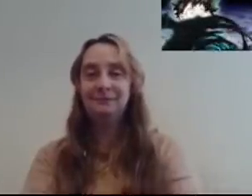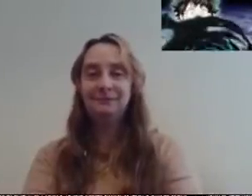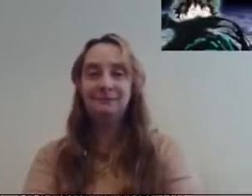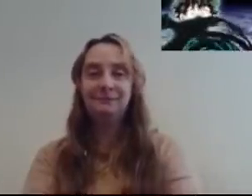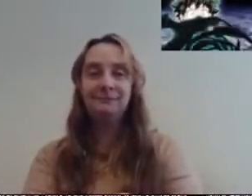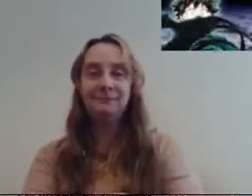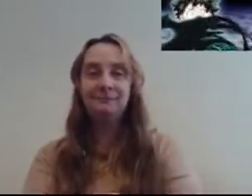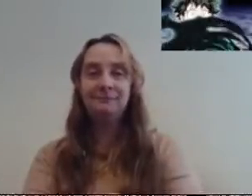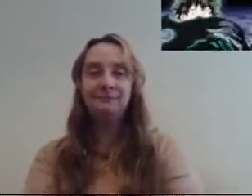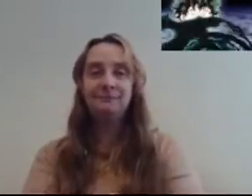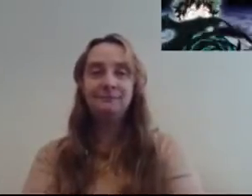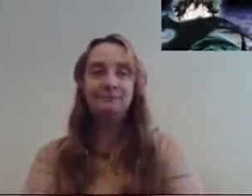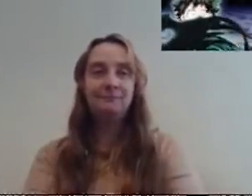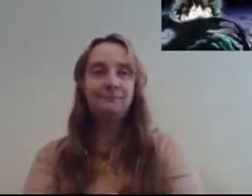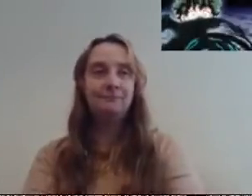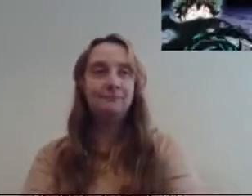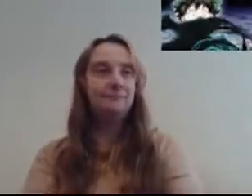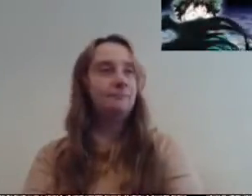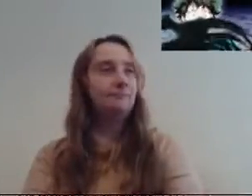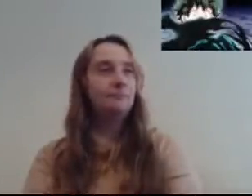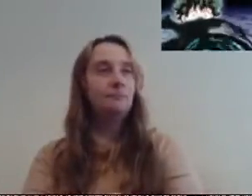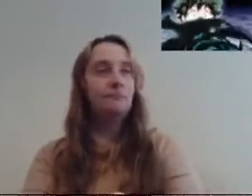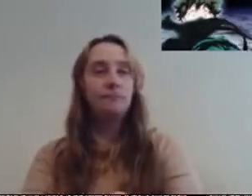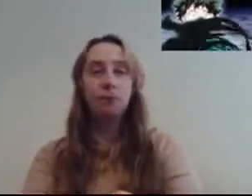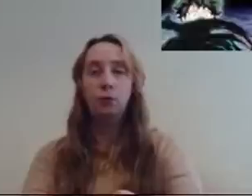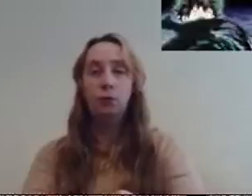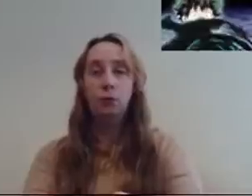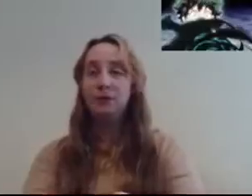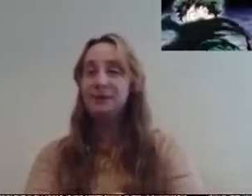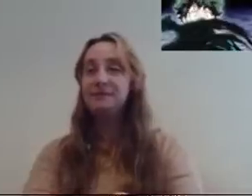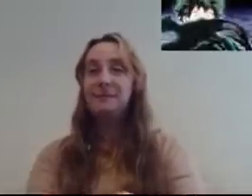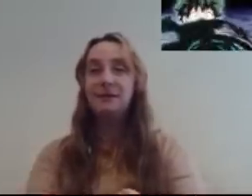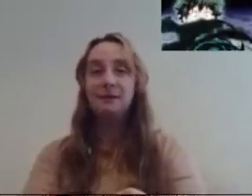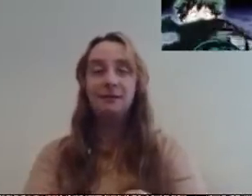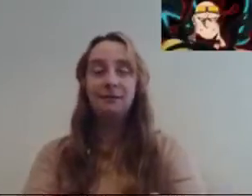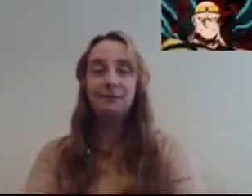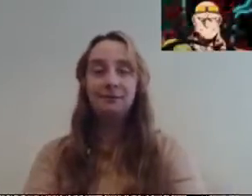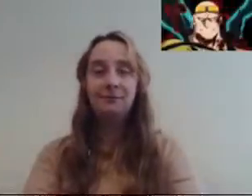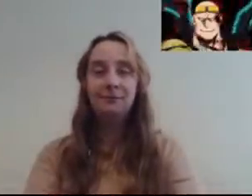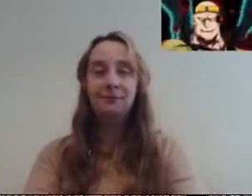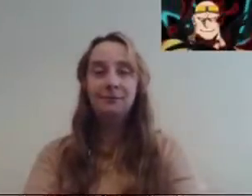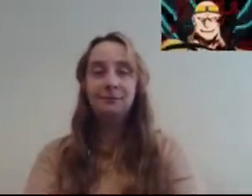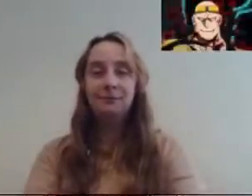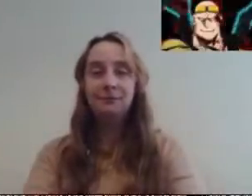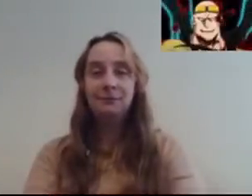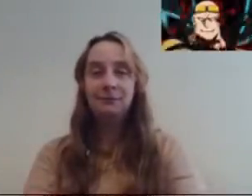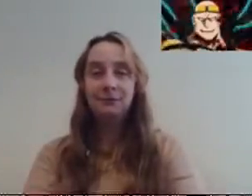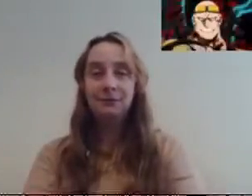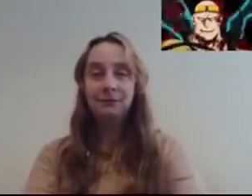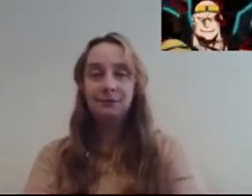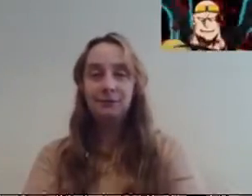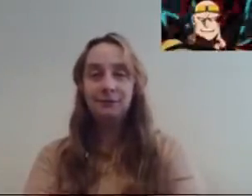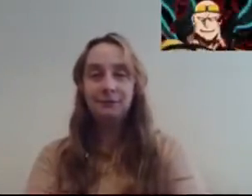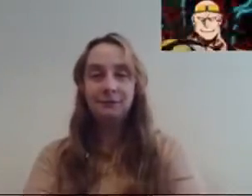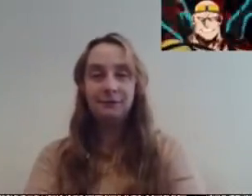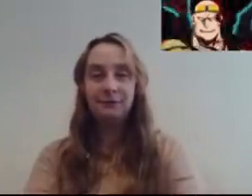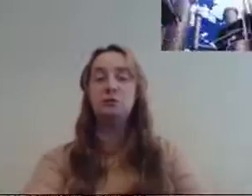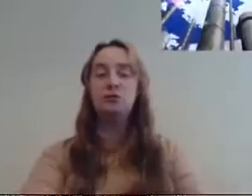yourself you'll have six more quirks manifest as you improve control your heart and master using those the